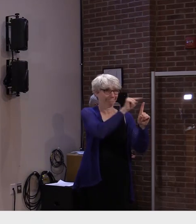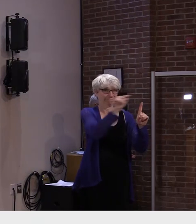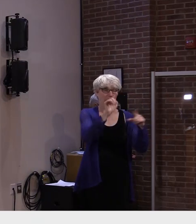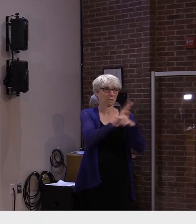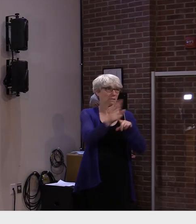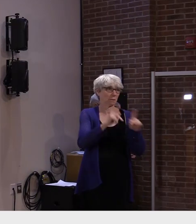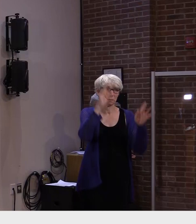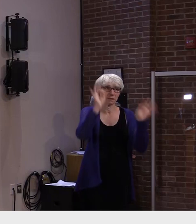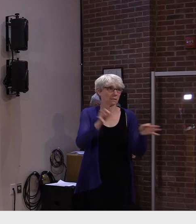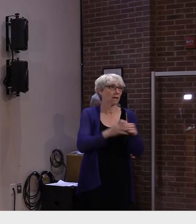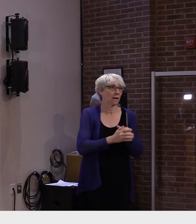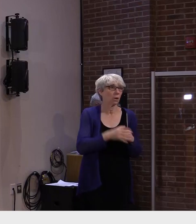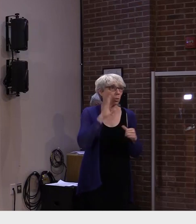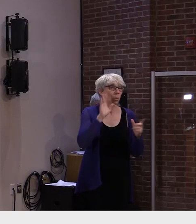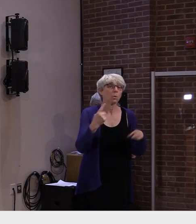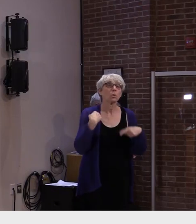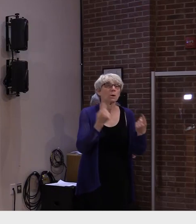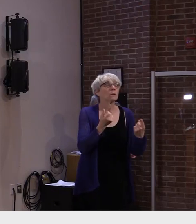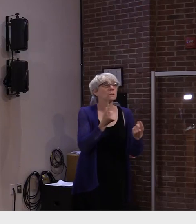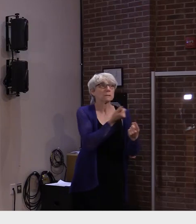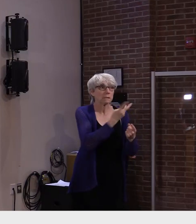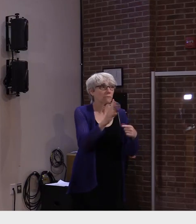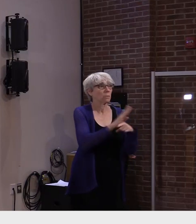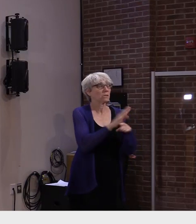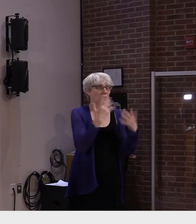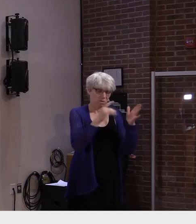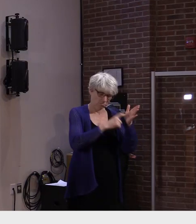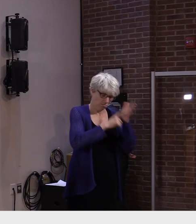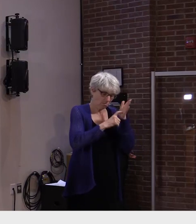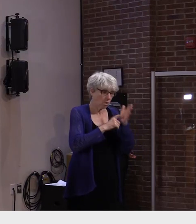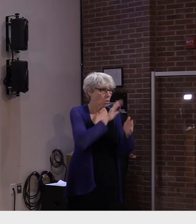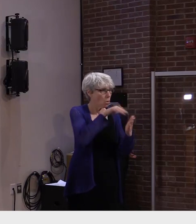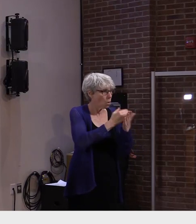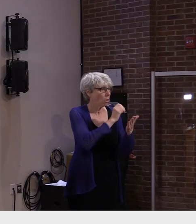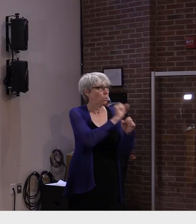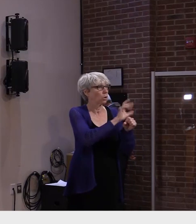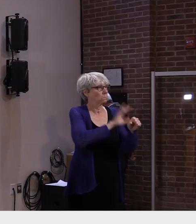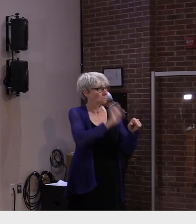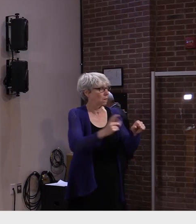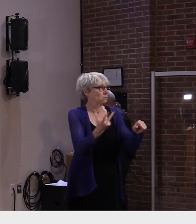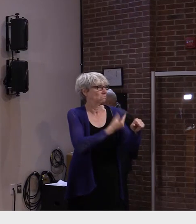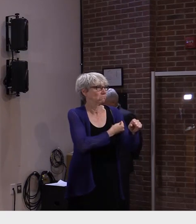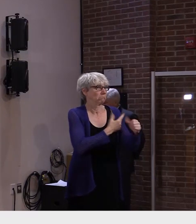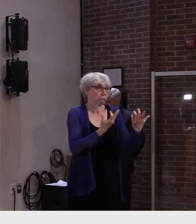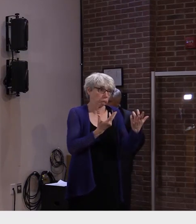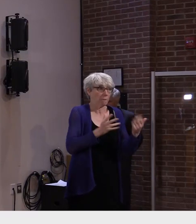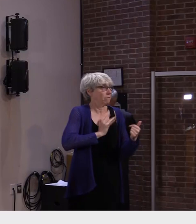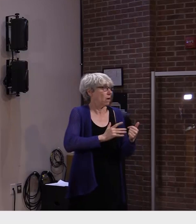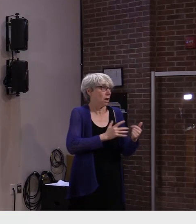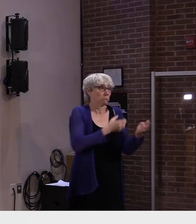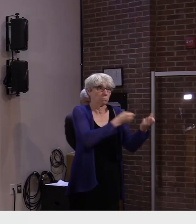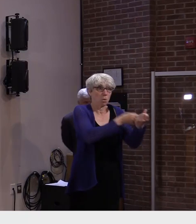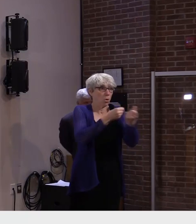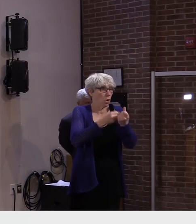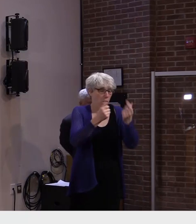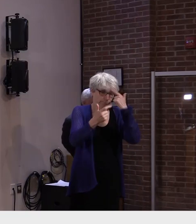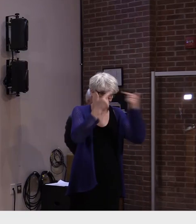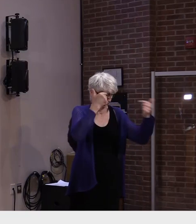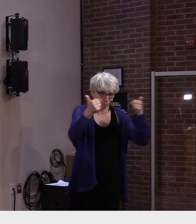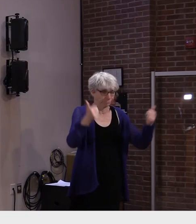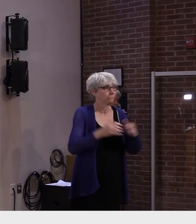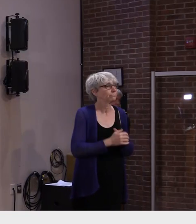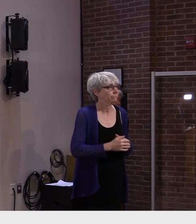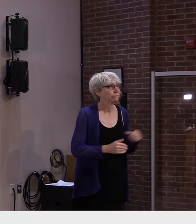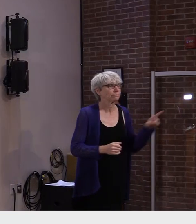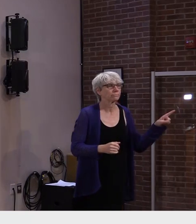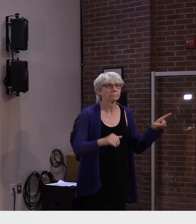Vermont have imposed this requirement. And so everyone makes the decision for themselves. And I guess, Paul, I mean,